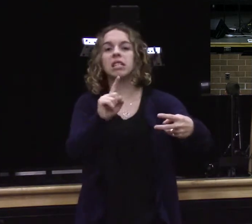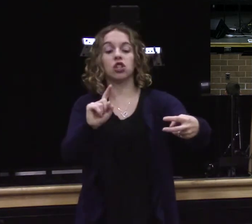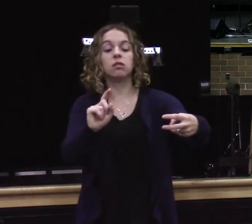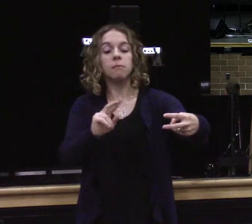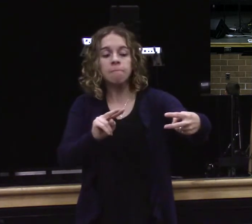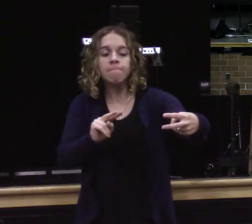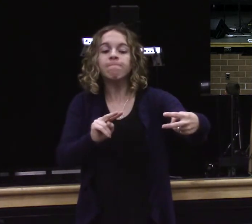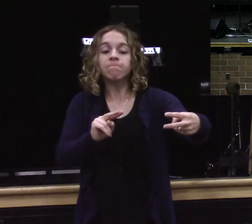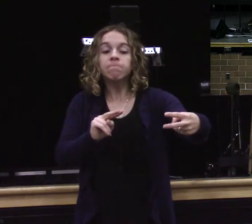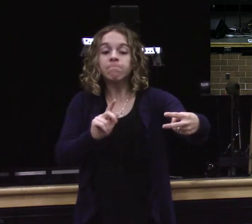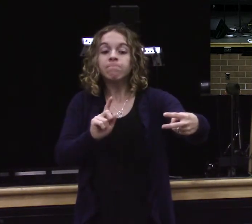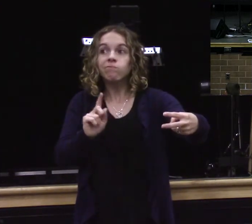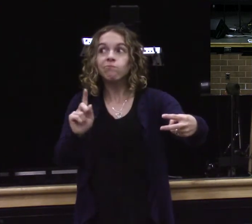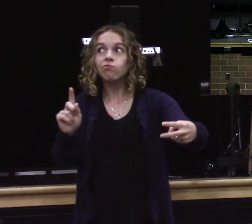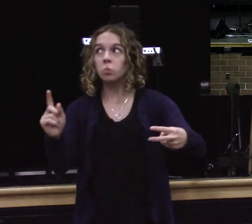say that's also bad.